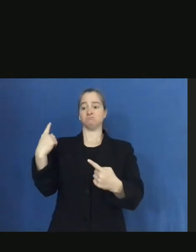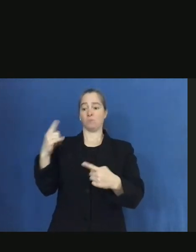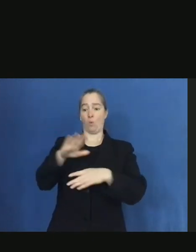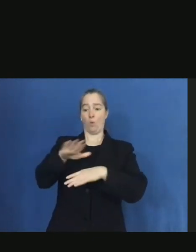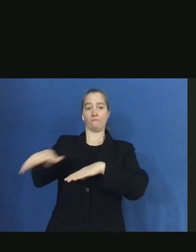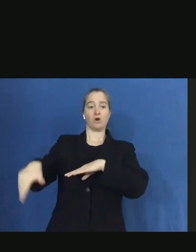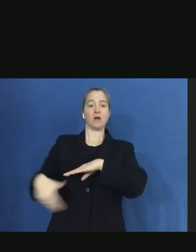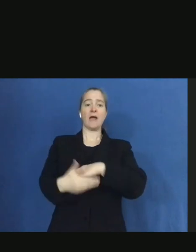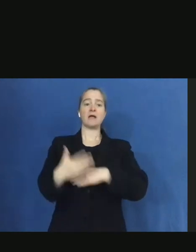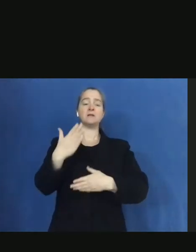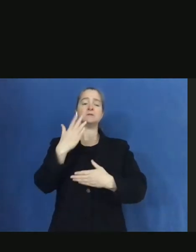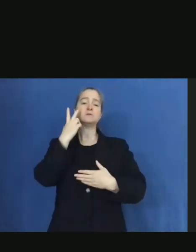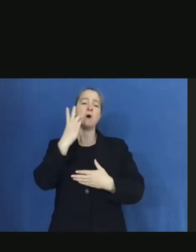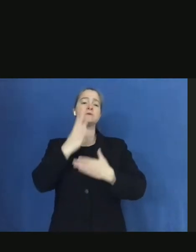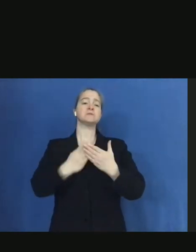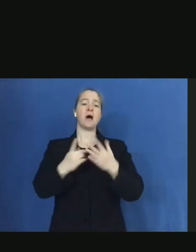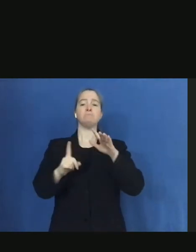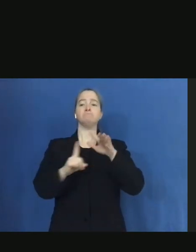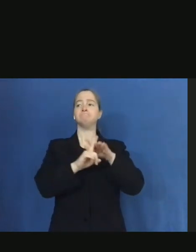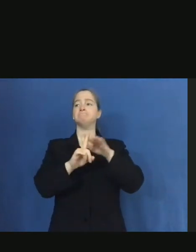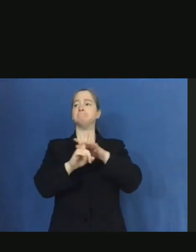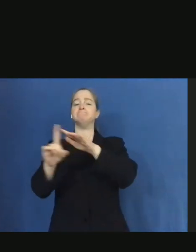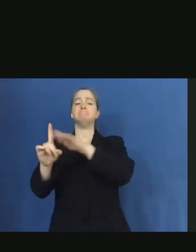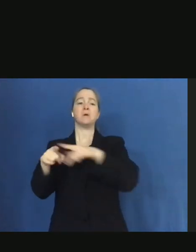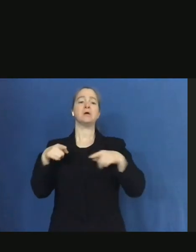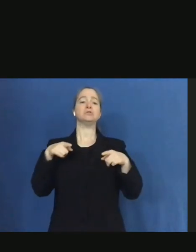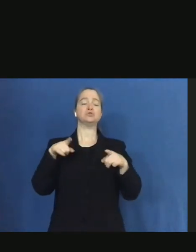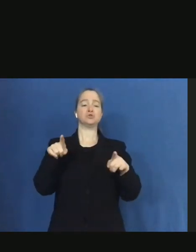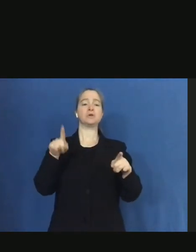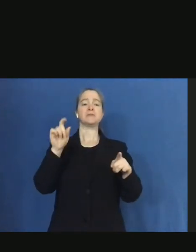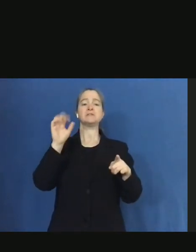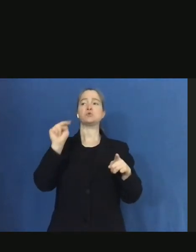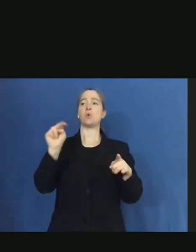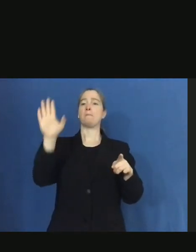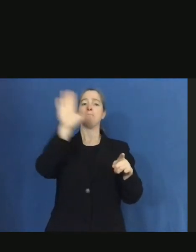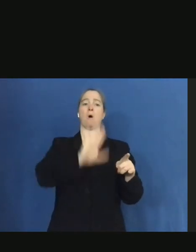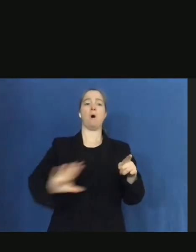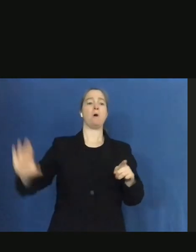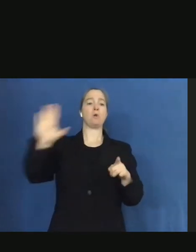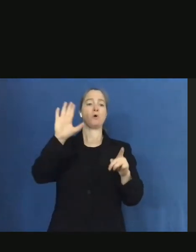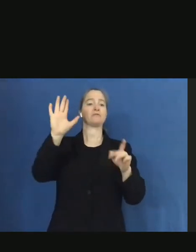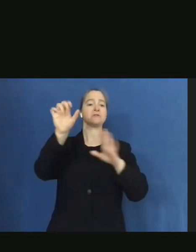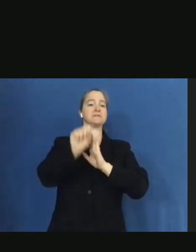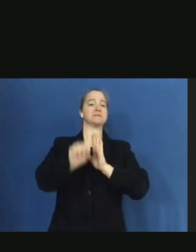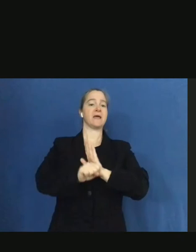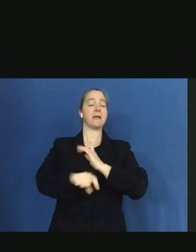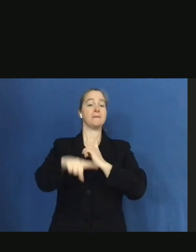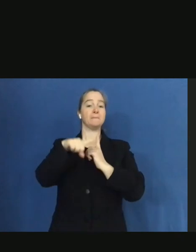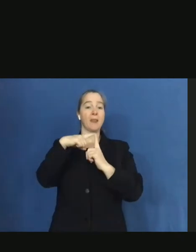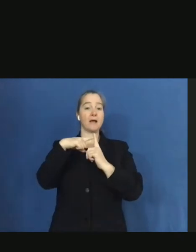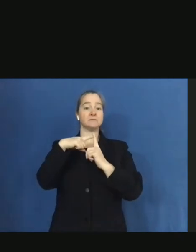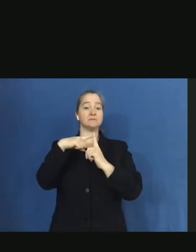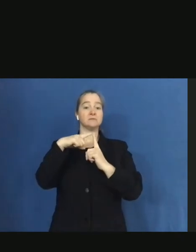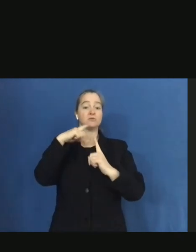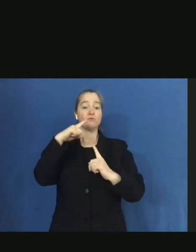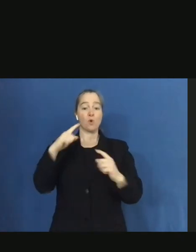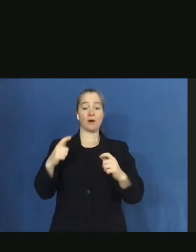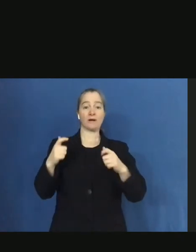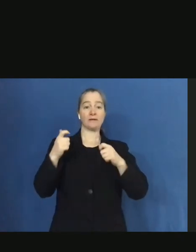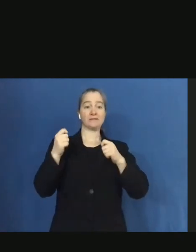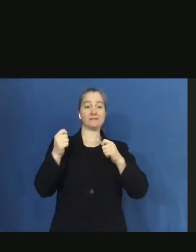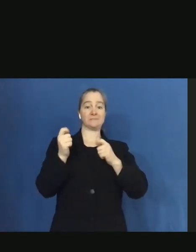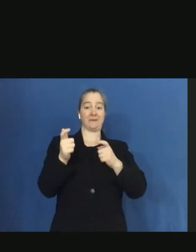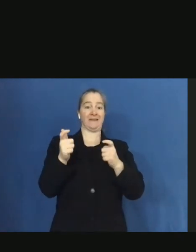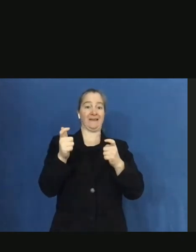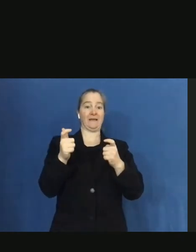that often occur during these types of storms. Additionally, we've implemented speed and vehicle restrictions on roadways in the most highly impacted